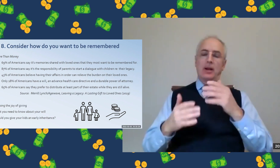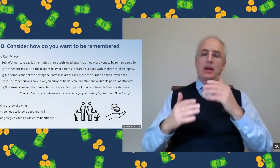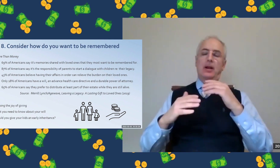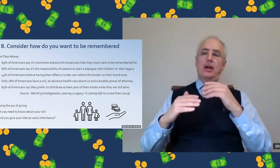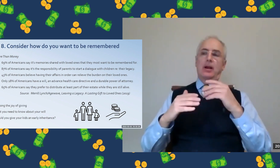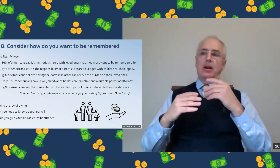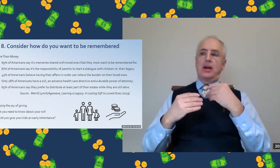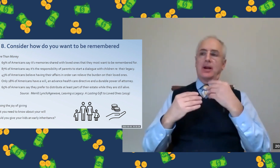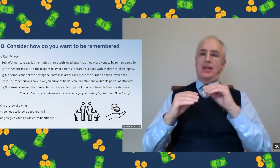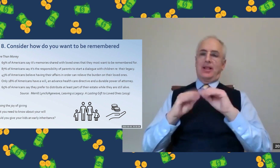there.